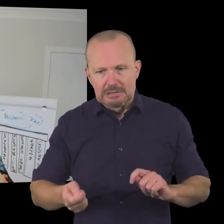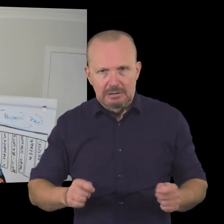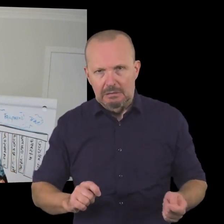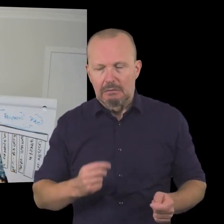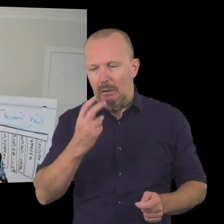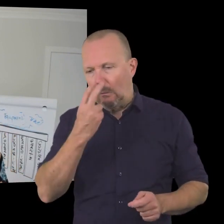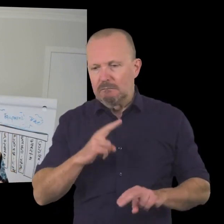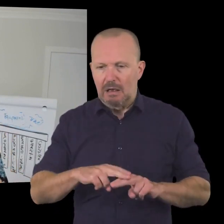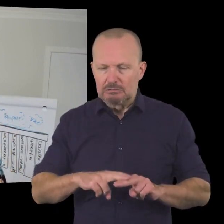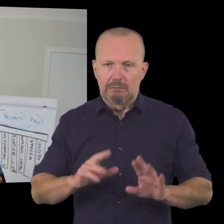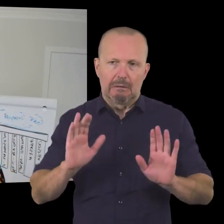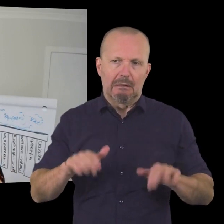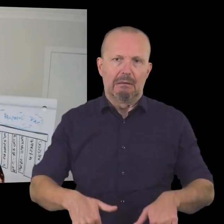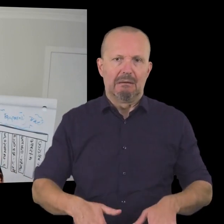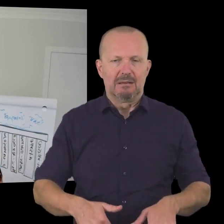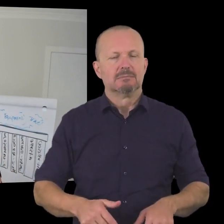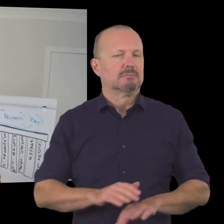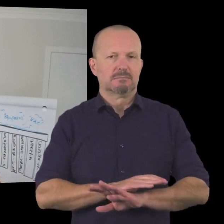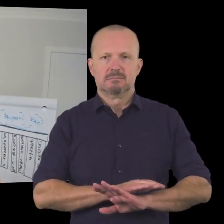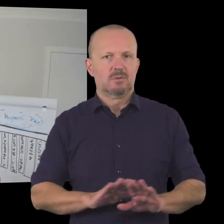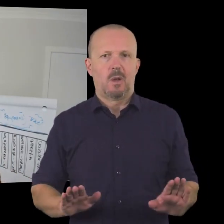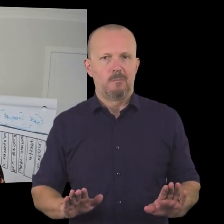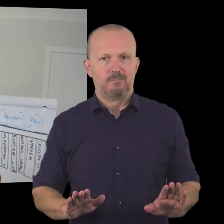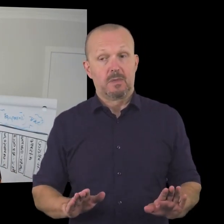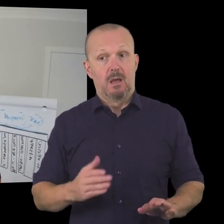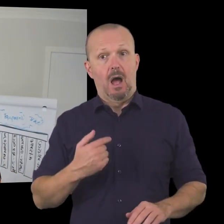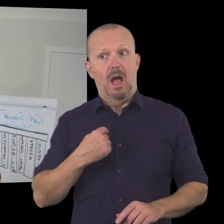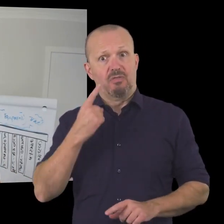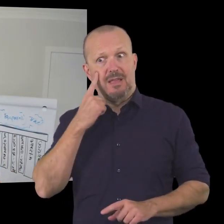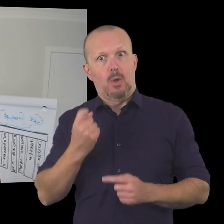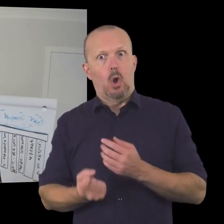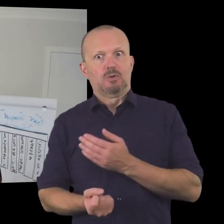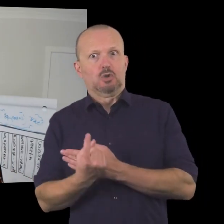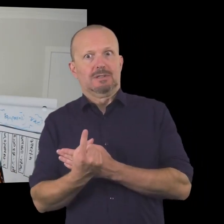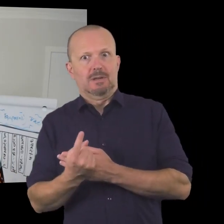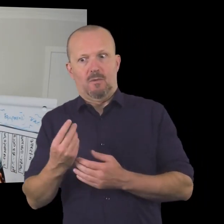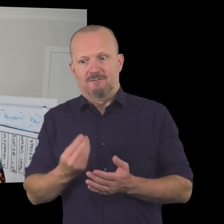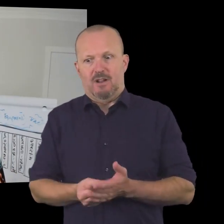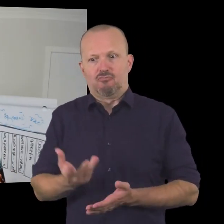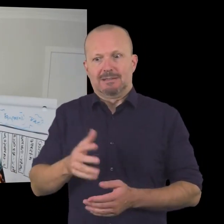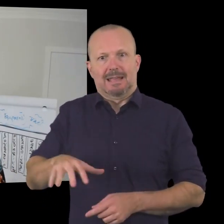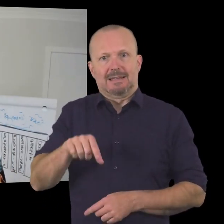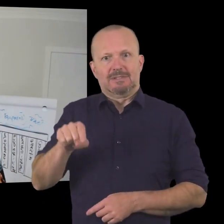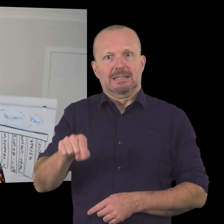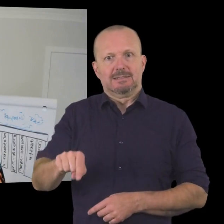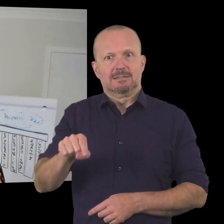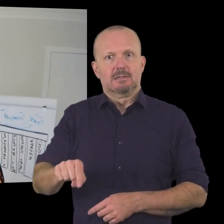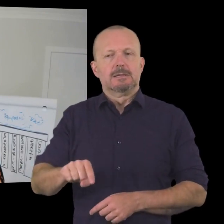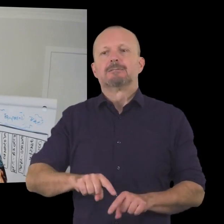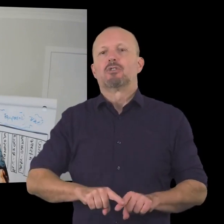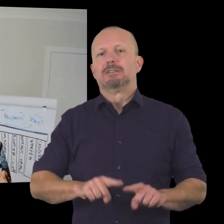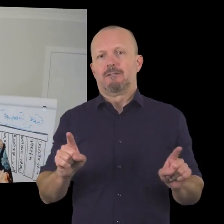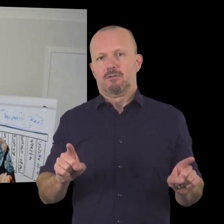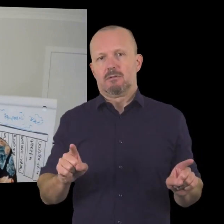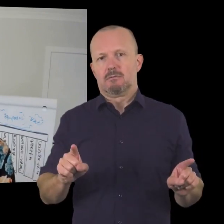we're thinking about the old classics like a sausage sizzle uh whereas i think the opportunity with fundraising activities